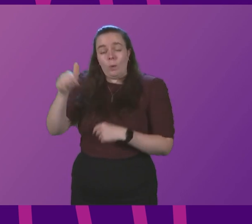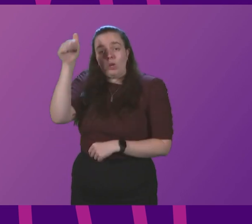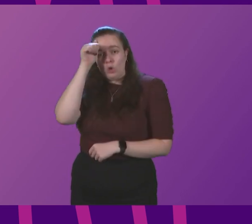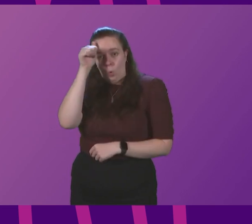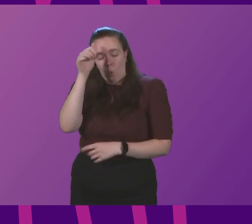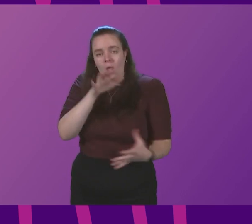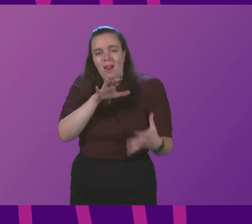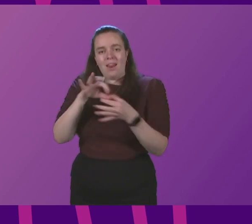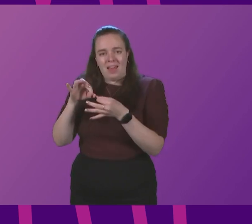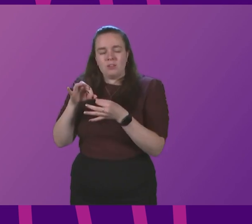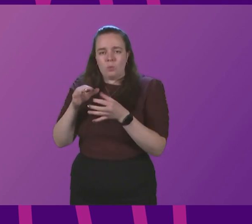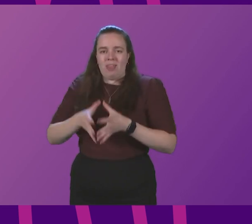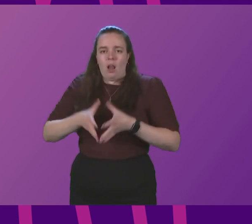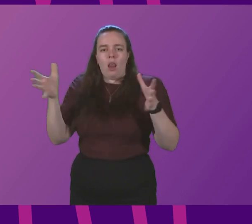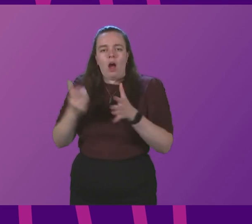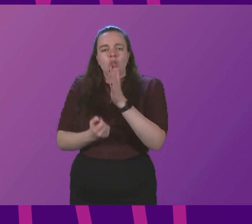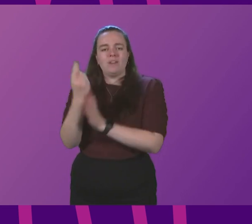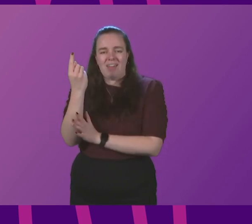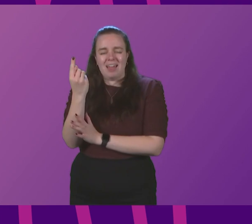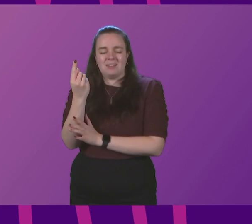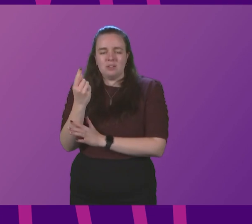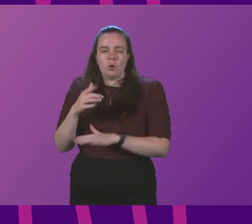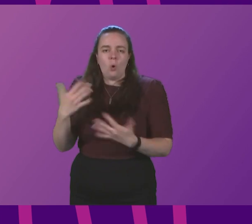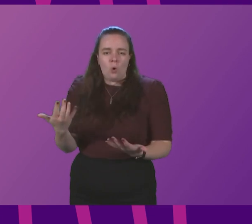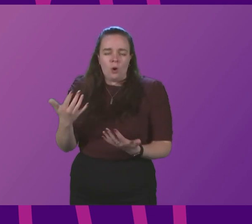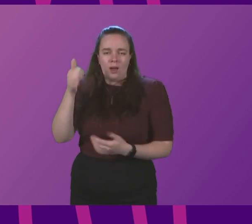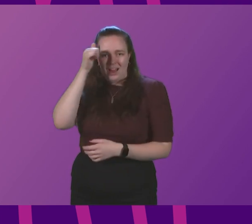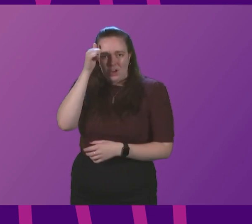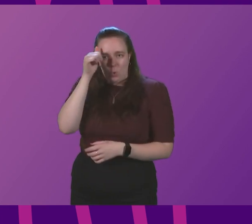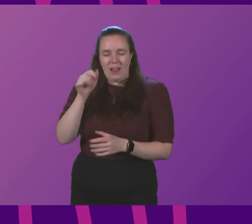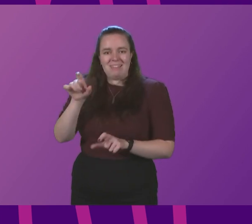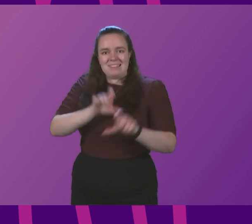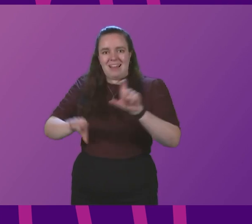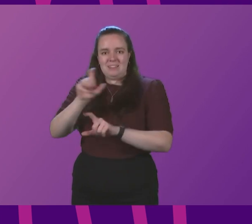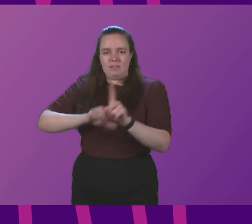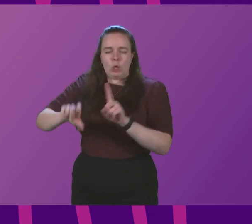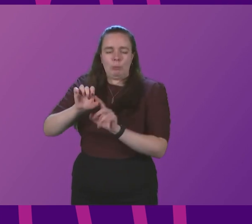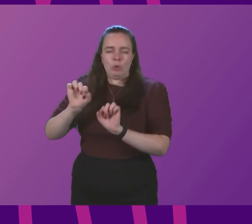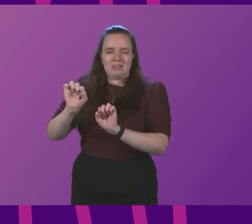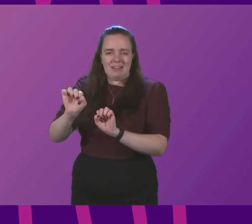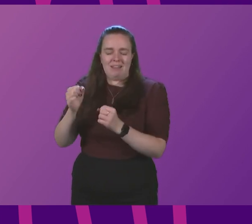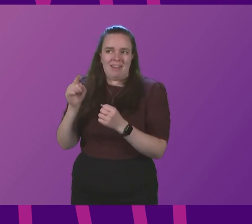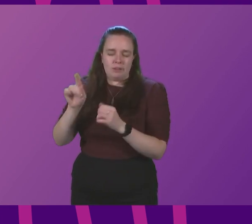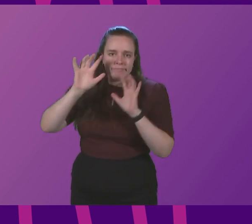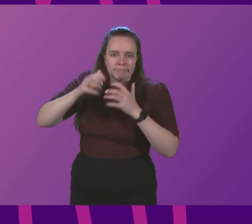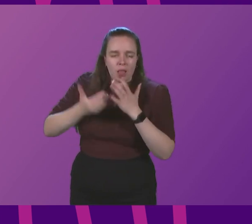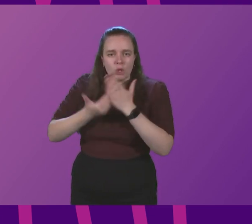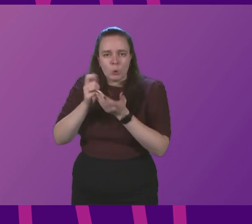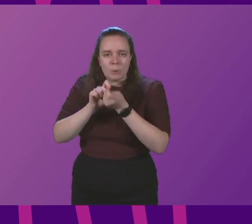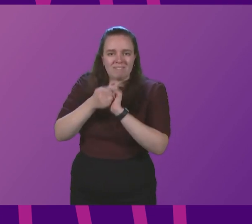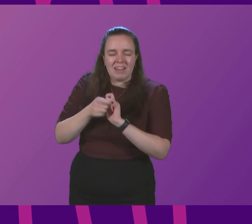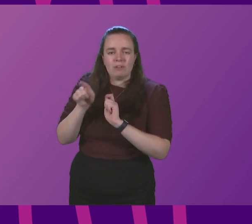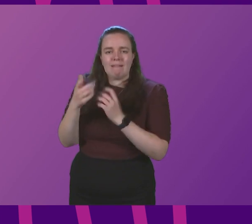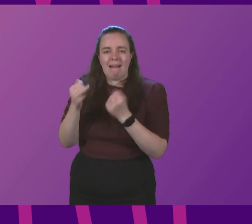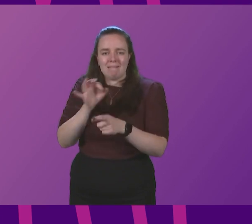associated with large events. So there is, I know within the scientific community, a concern that this variant has a